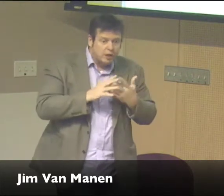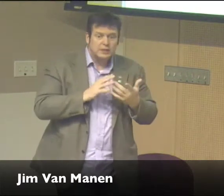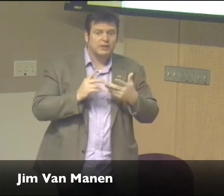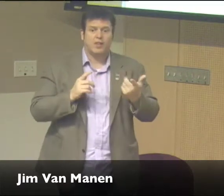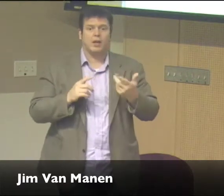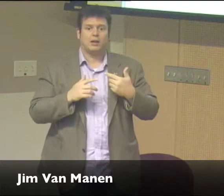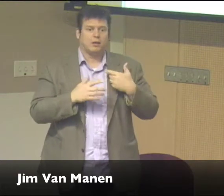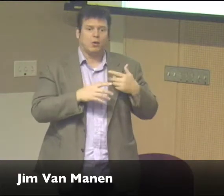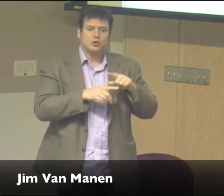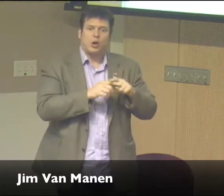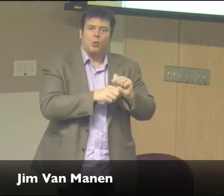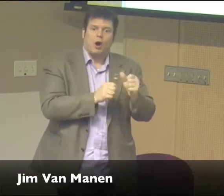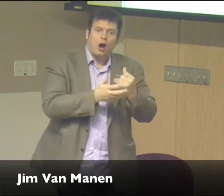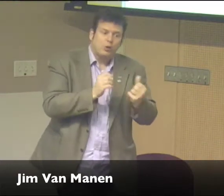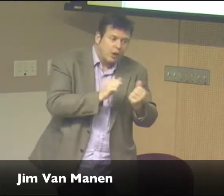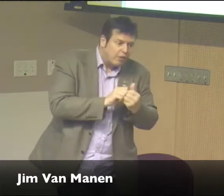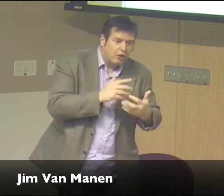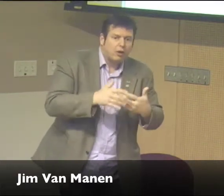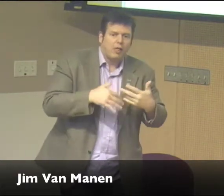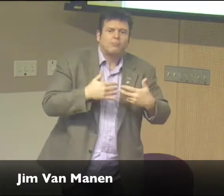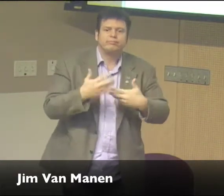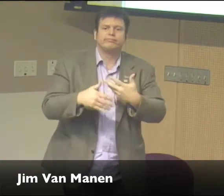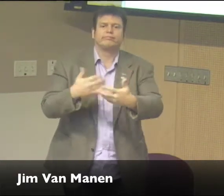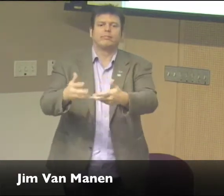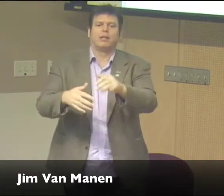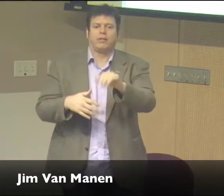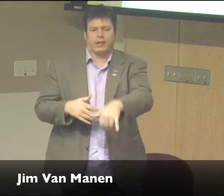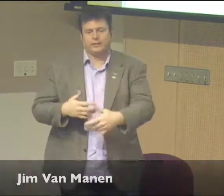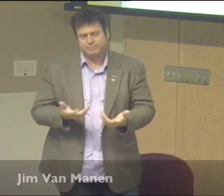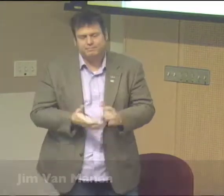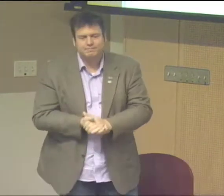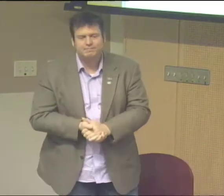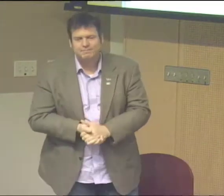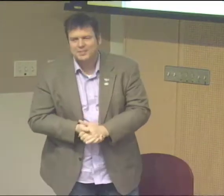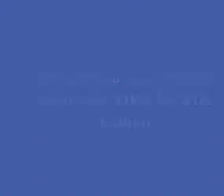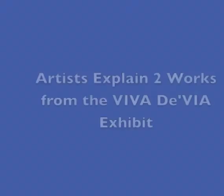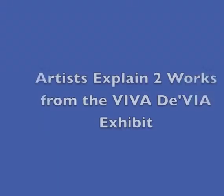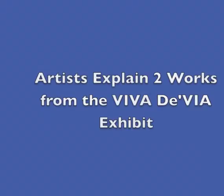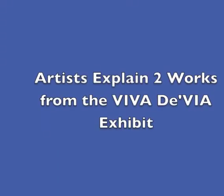and one of my friends suggested that we .